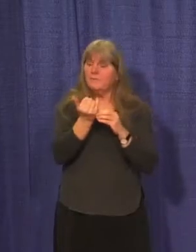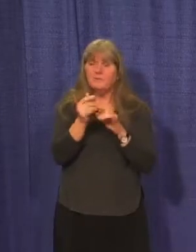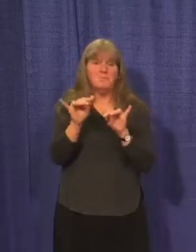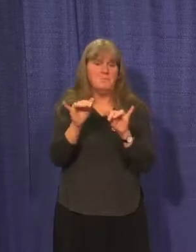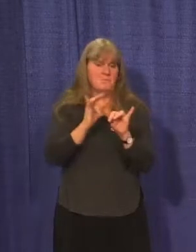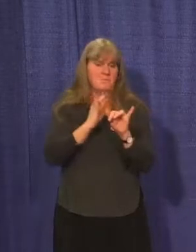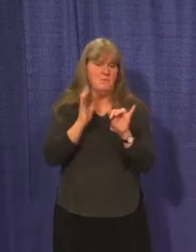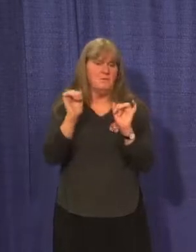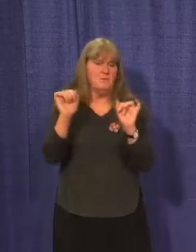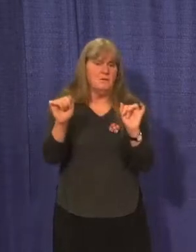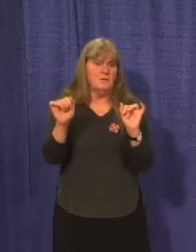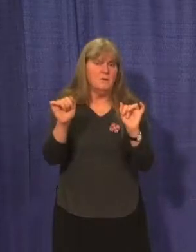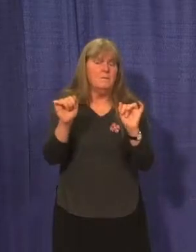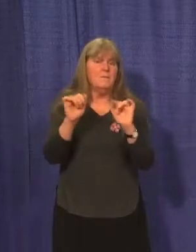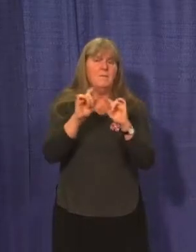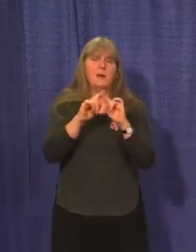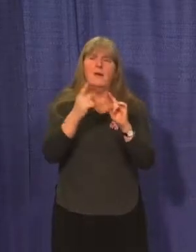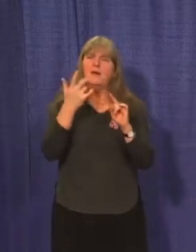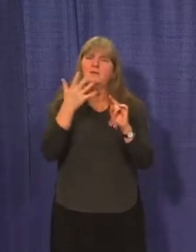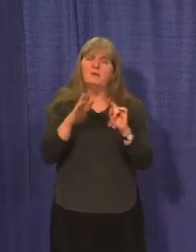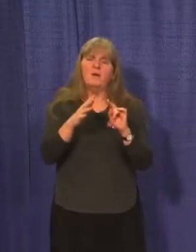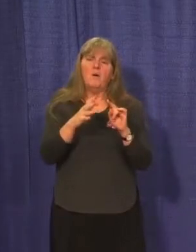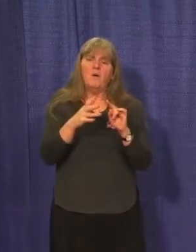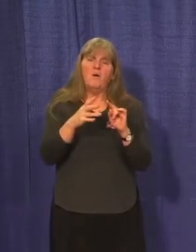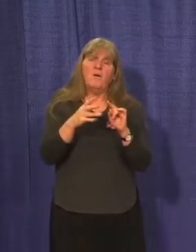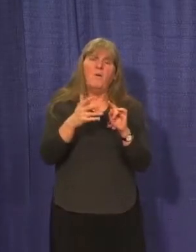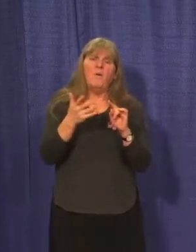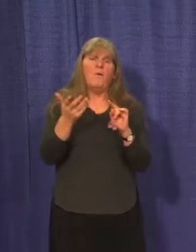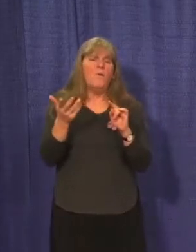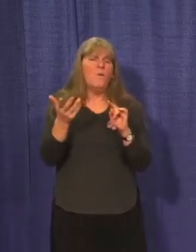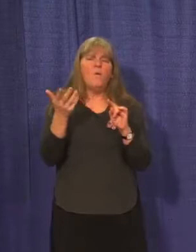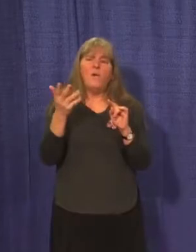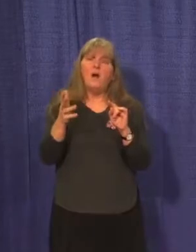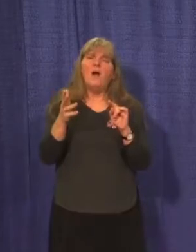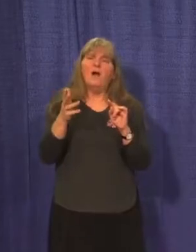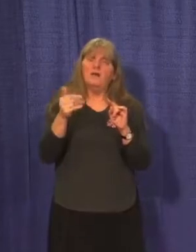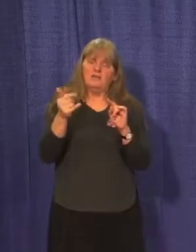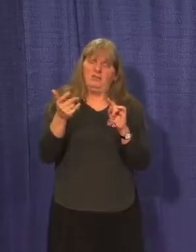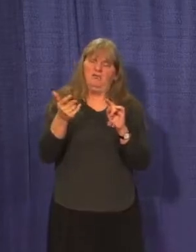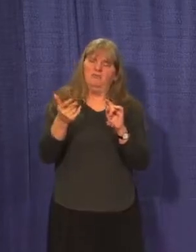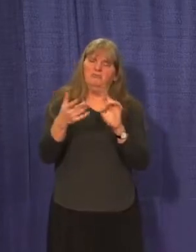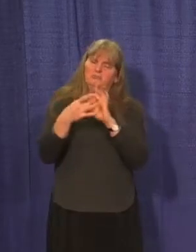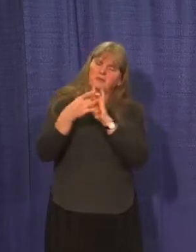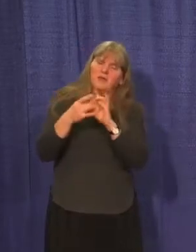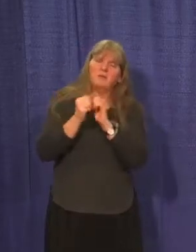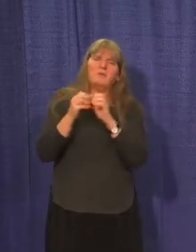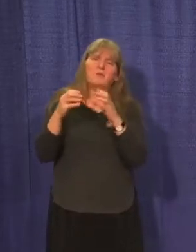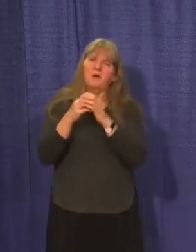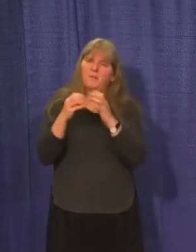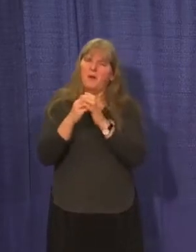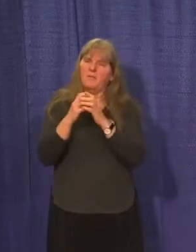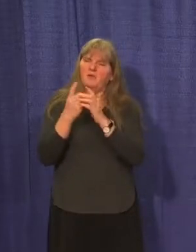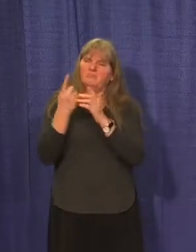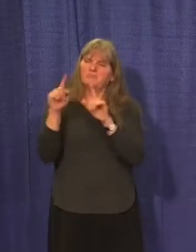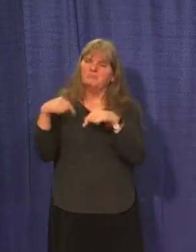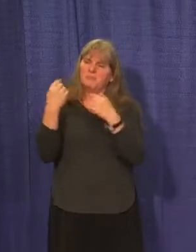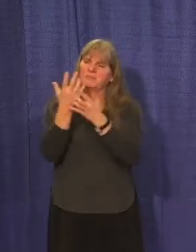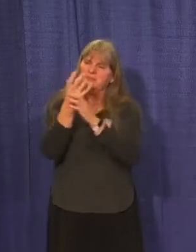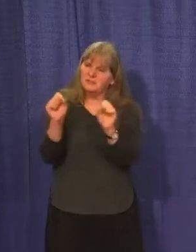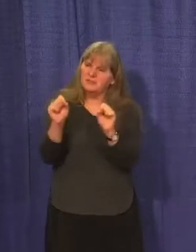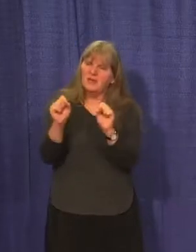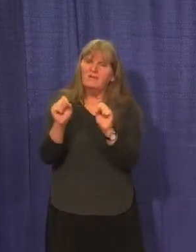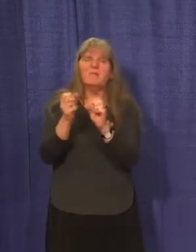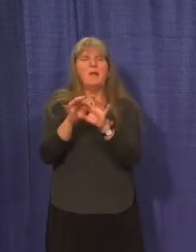that's okay. I don't want you to cut off physical contact with those who have been an integral part of your bubble, as long as all those people